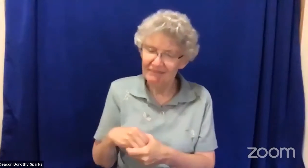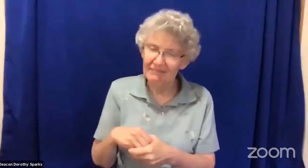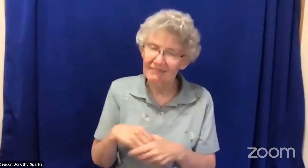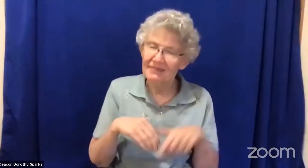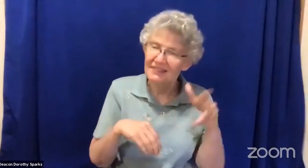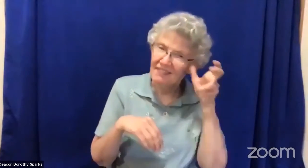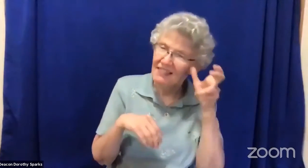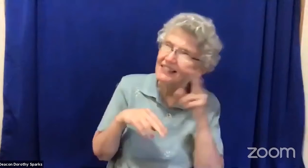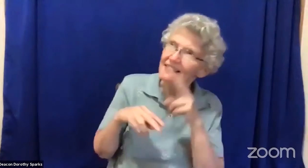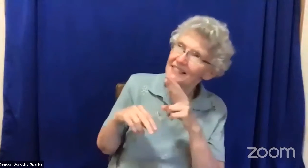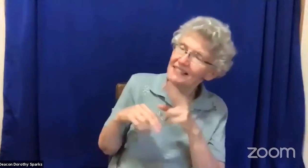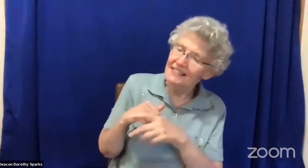evil